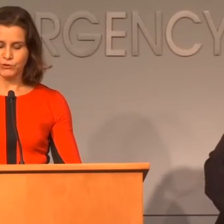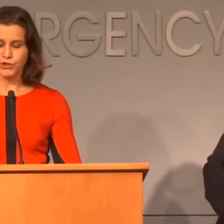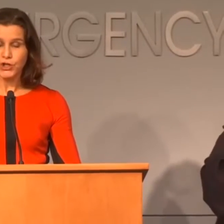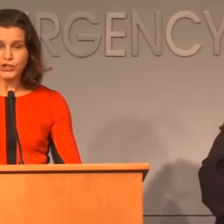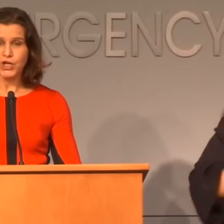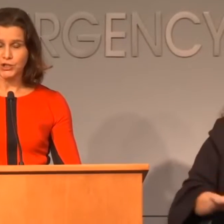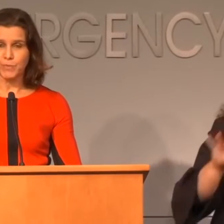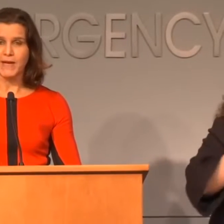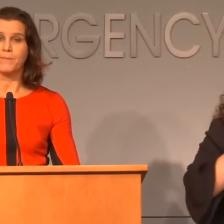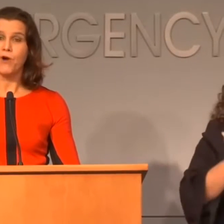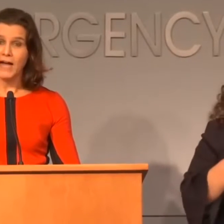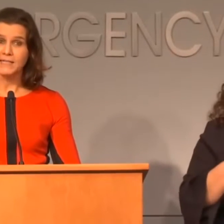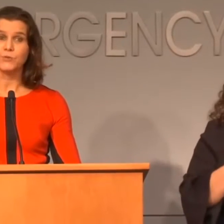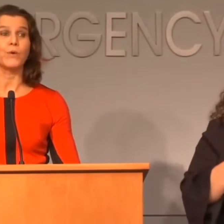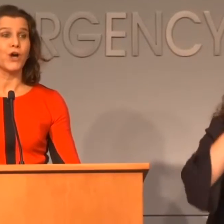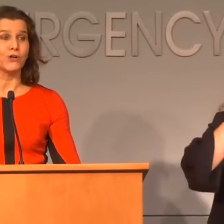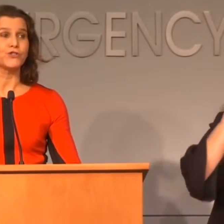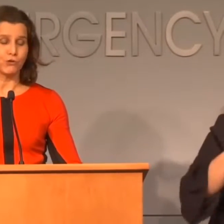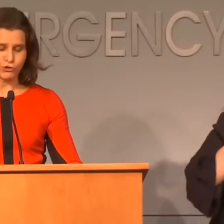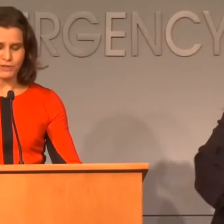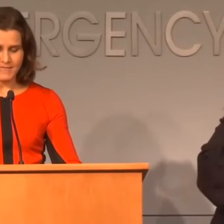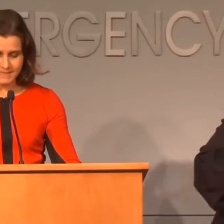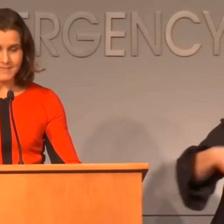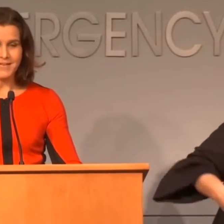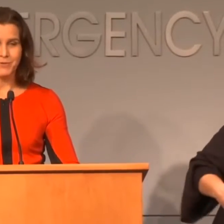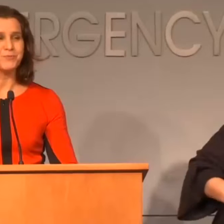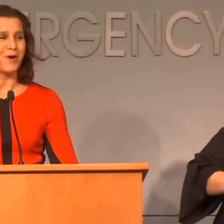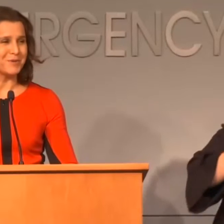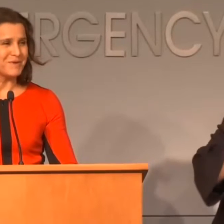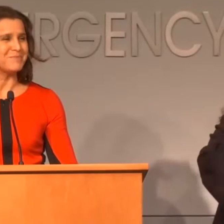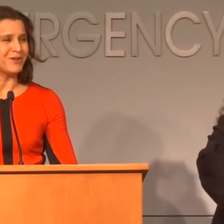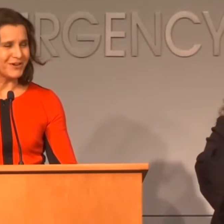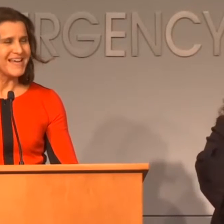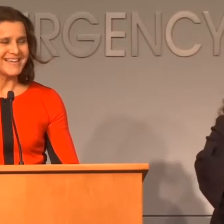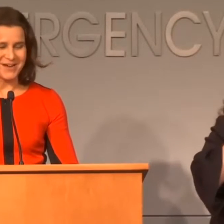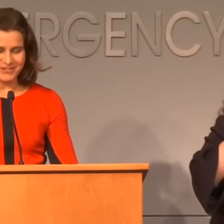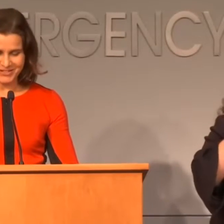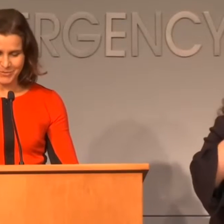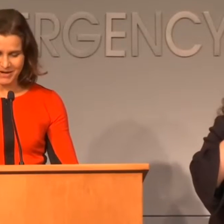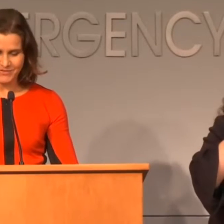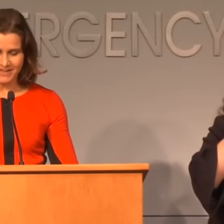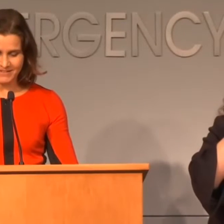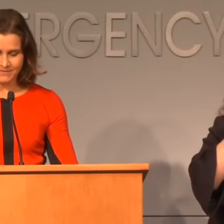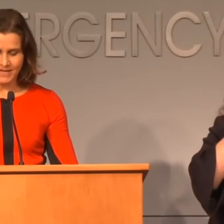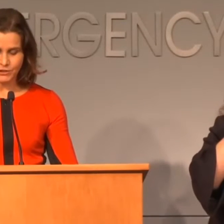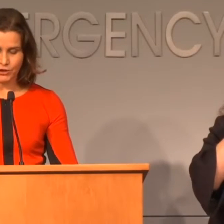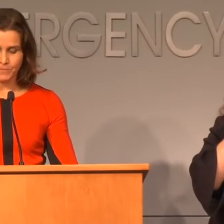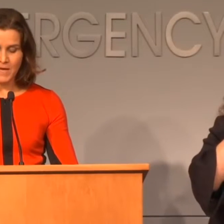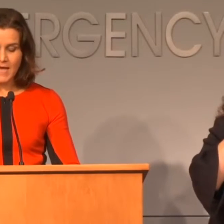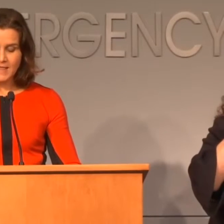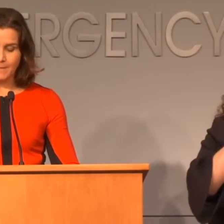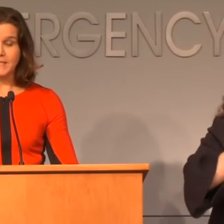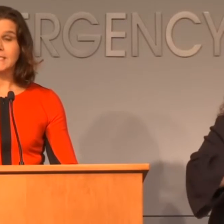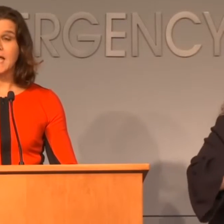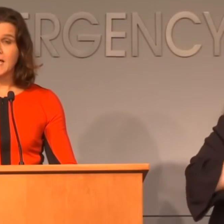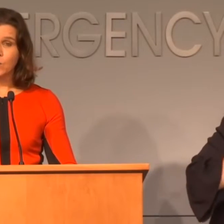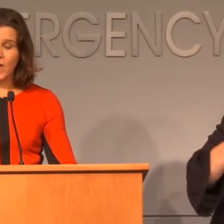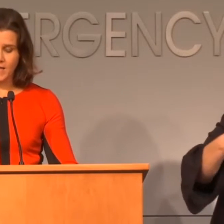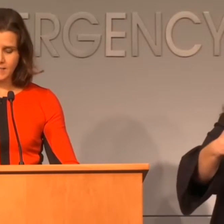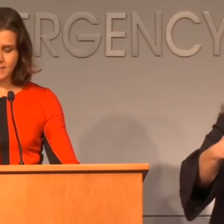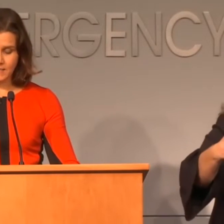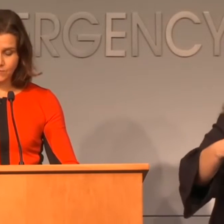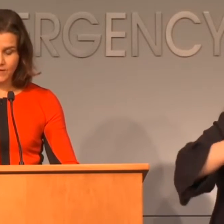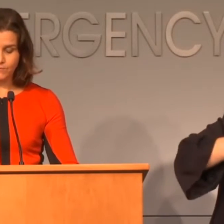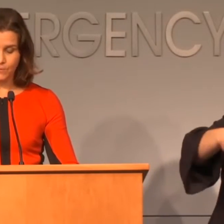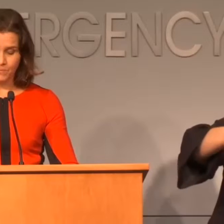people to use good judgment and practice what we call social distancing, which probably people are now very aware of that term. That means staying